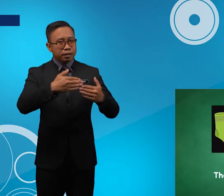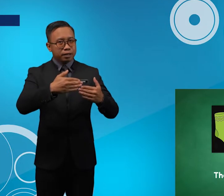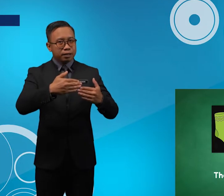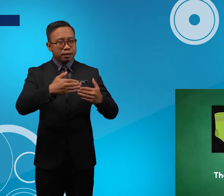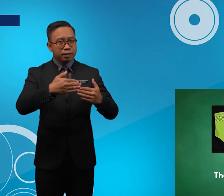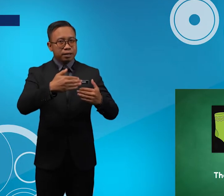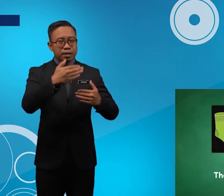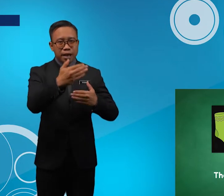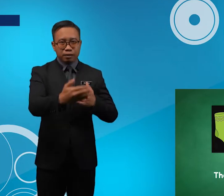Next